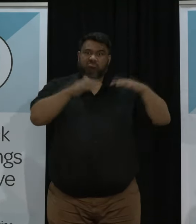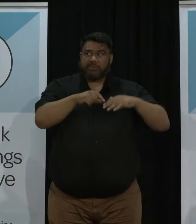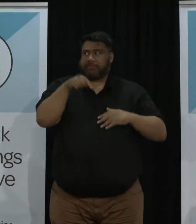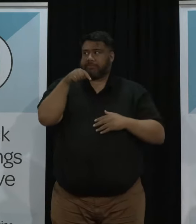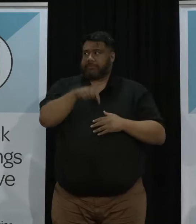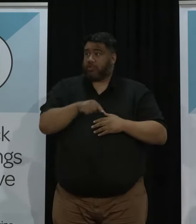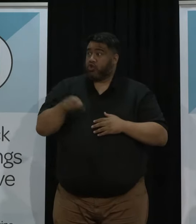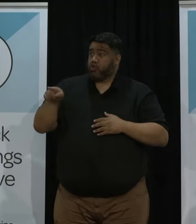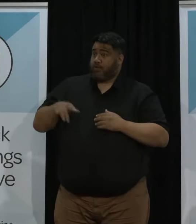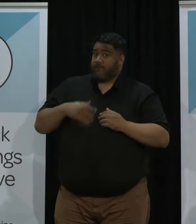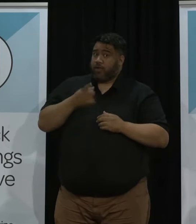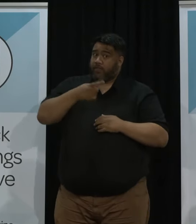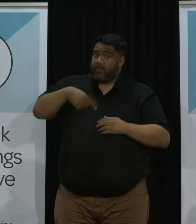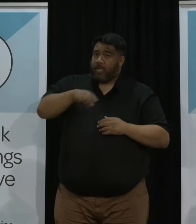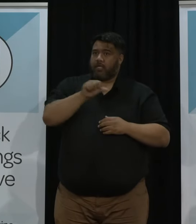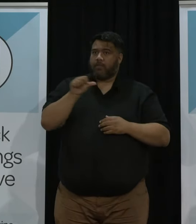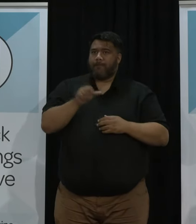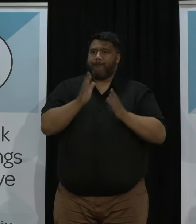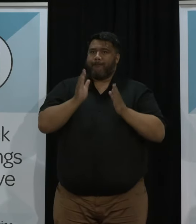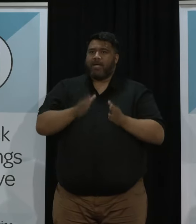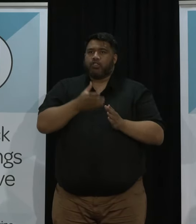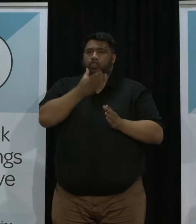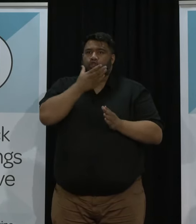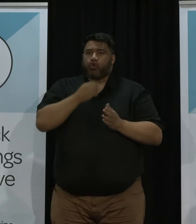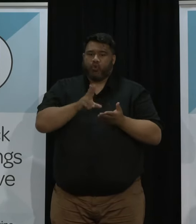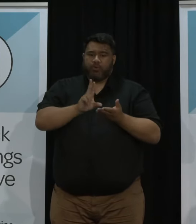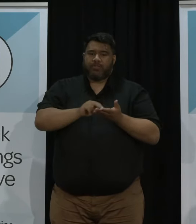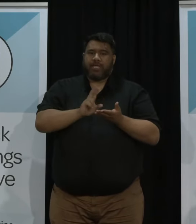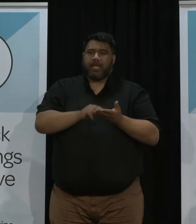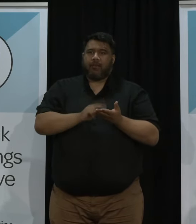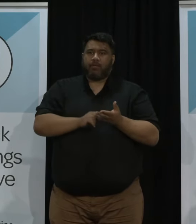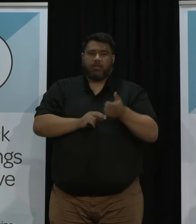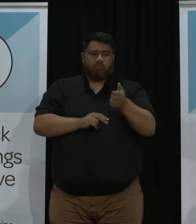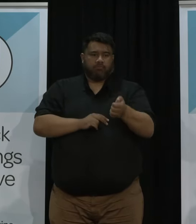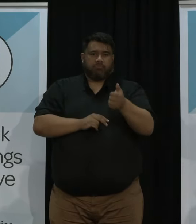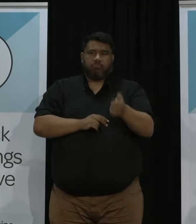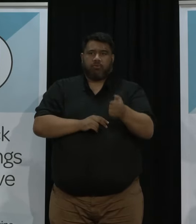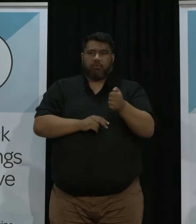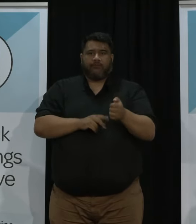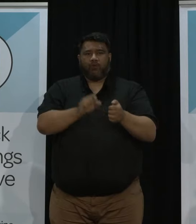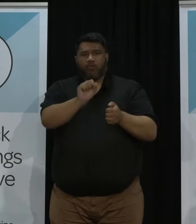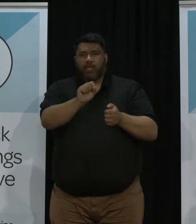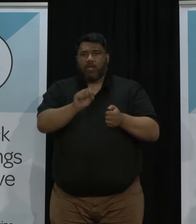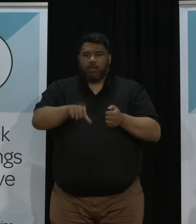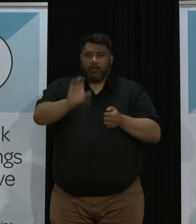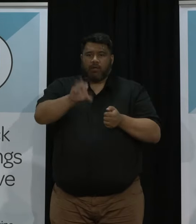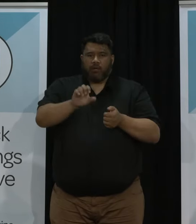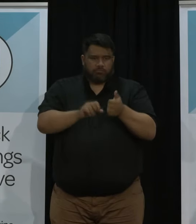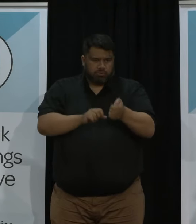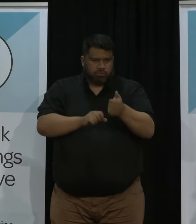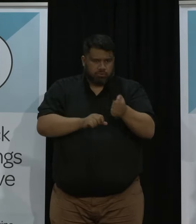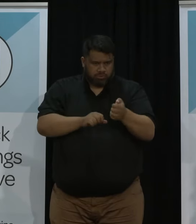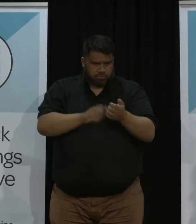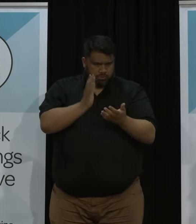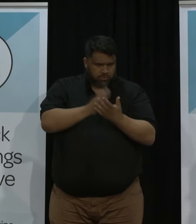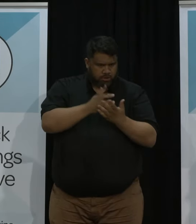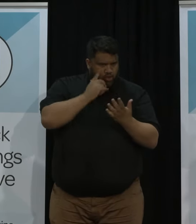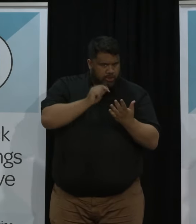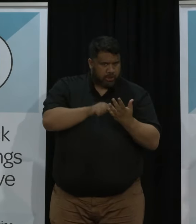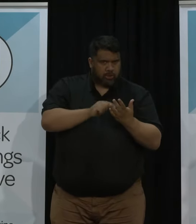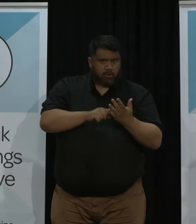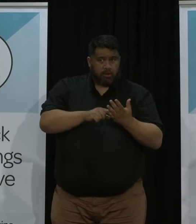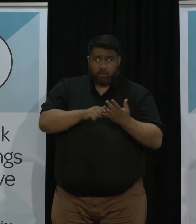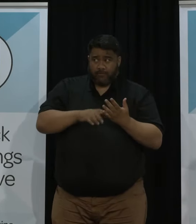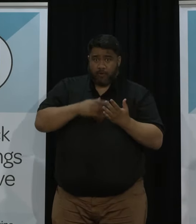directors to be using that Verify app every single person, every single time? Actually, a number of ticketing agencies are working on